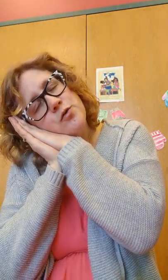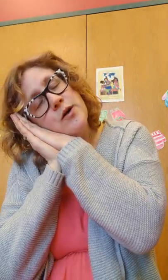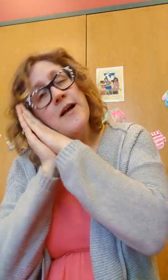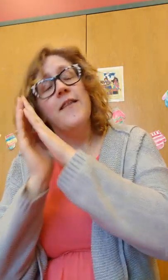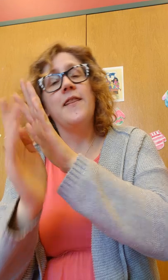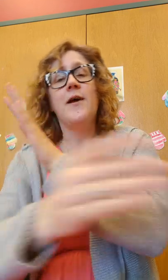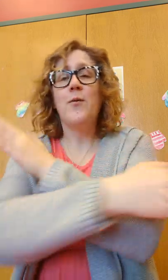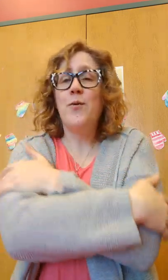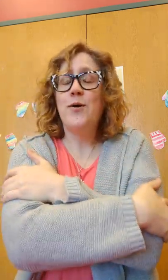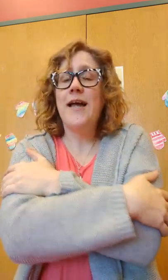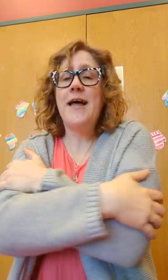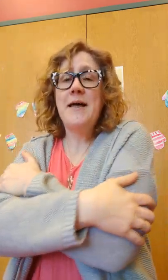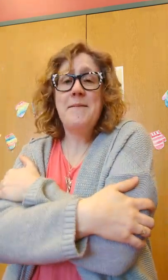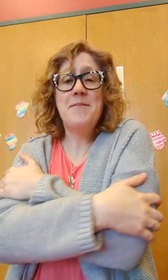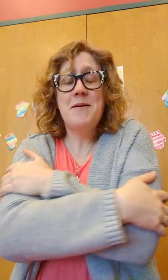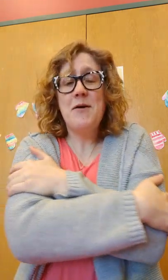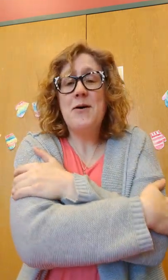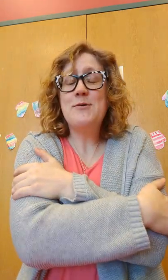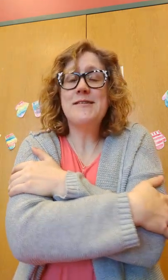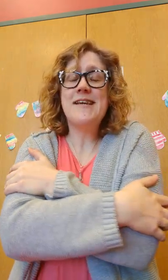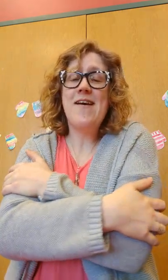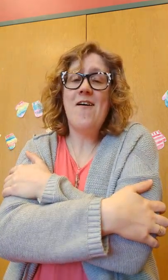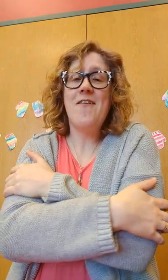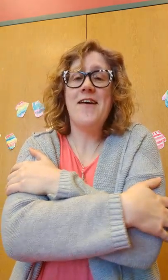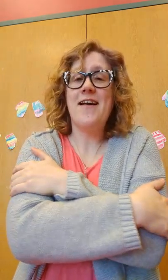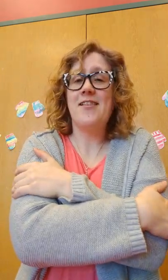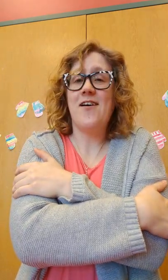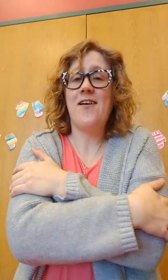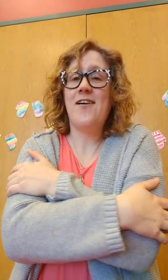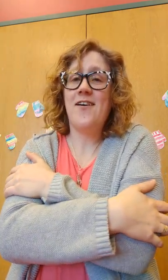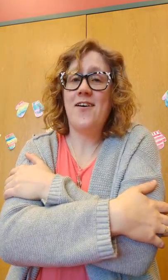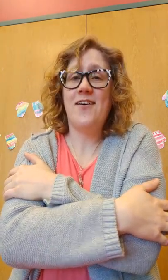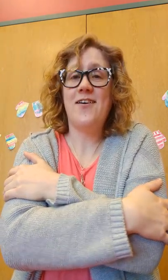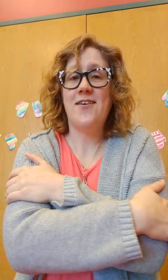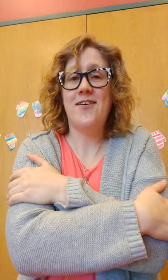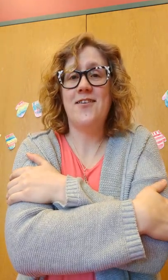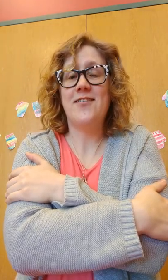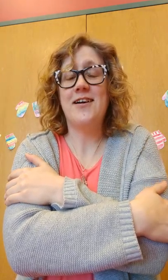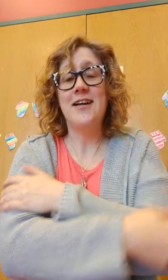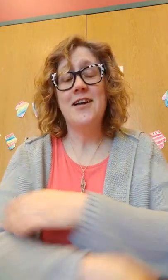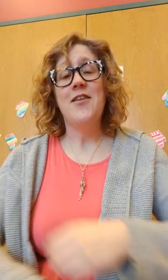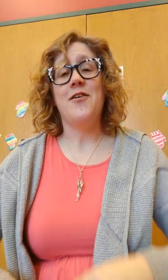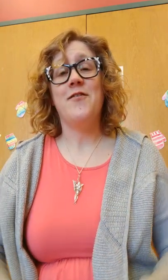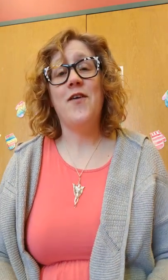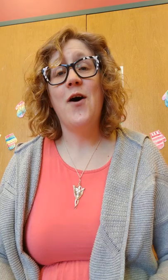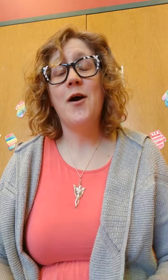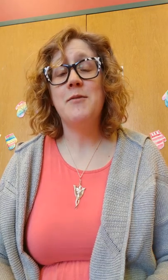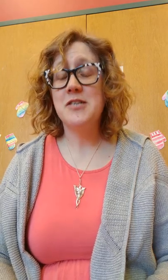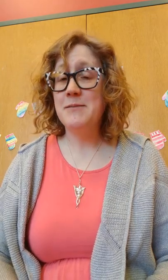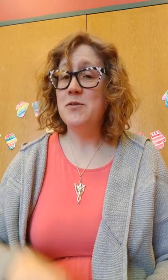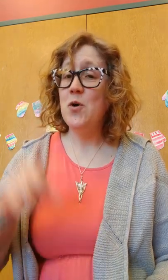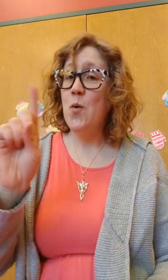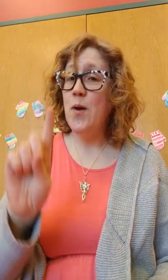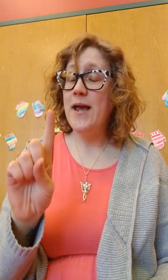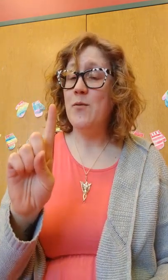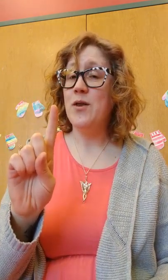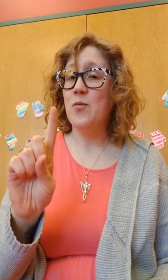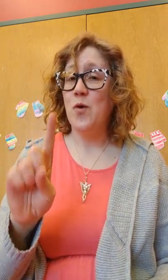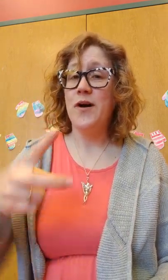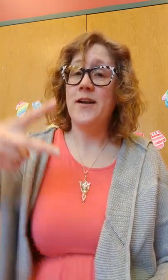Their wool kept them cozy all night long. The farmer slipped away with one